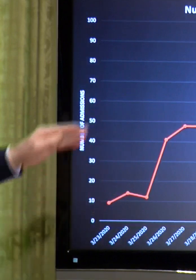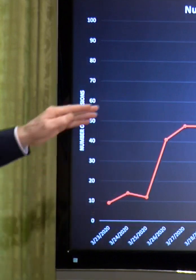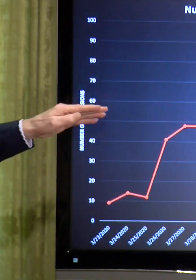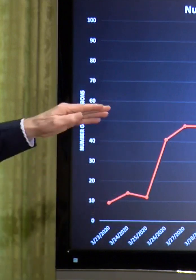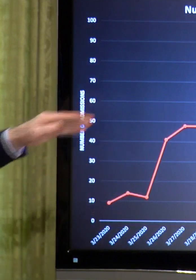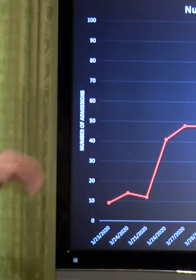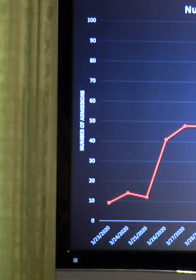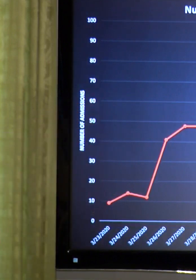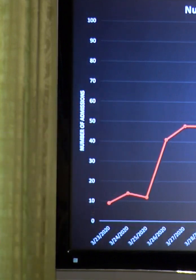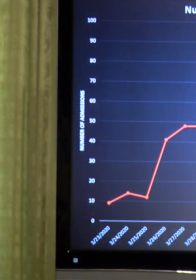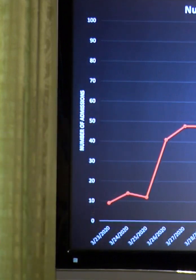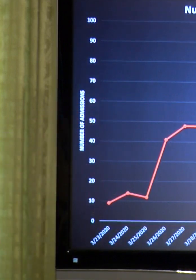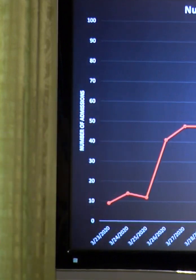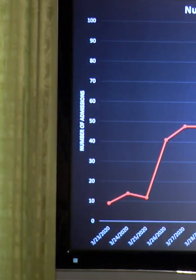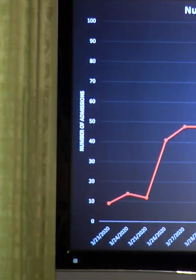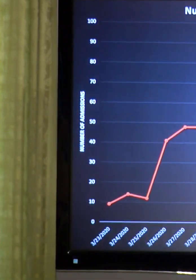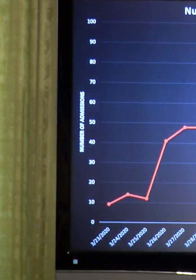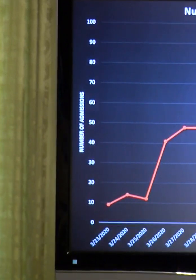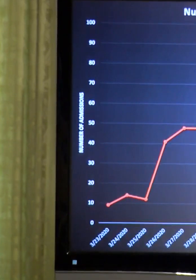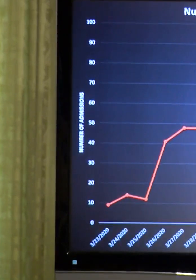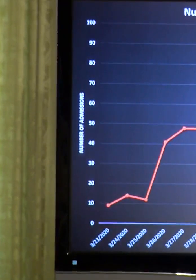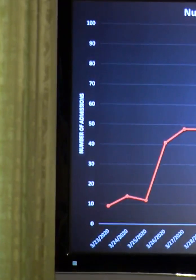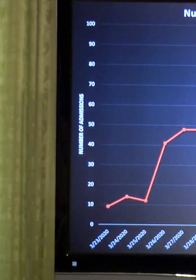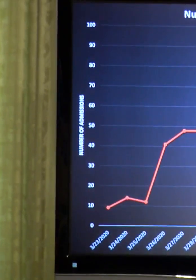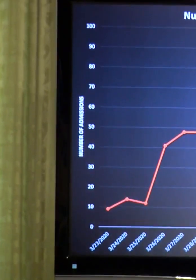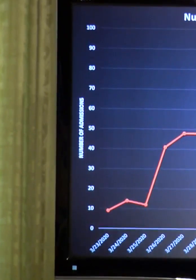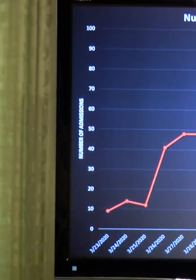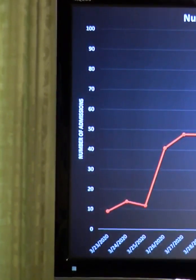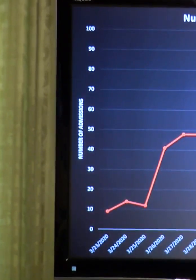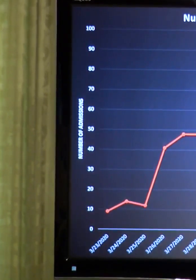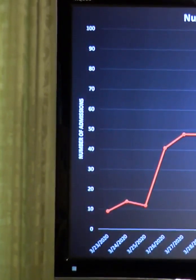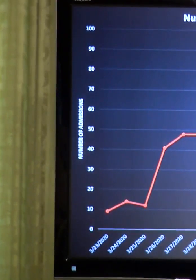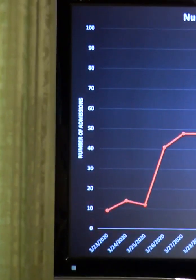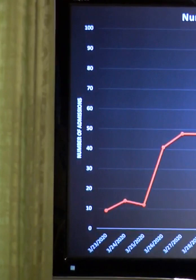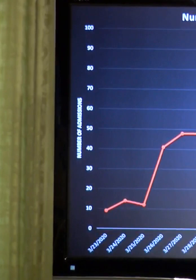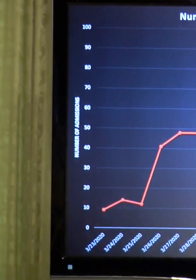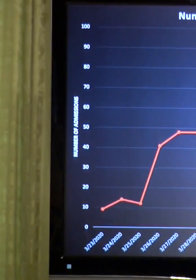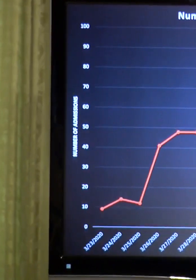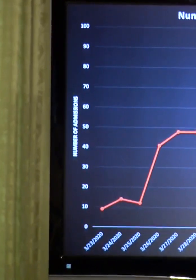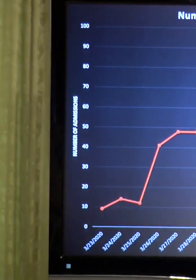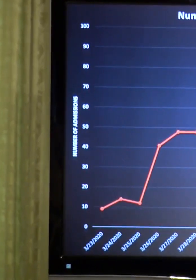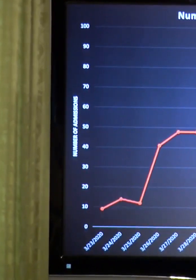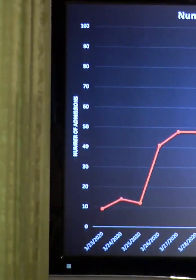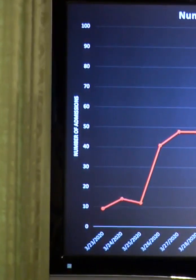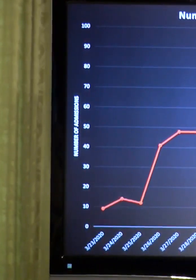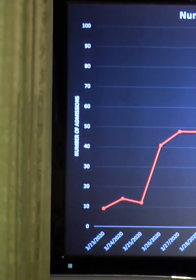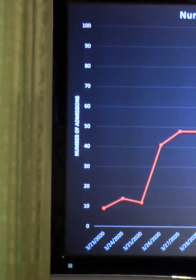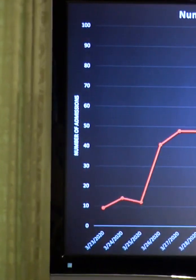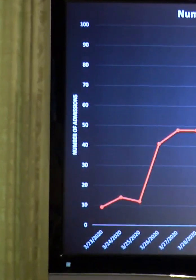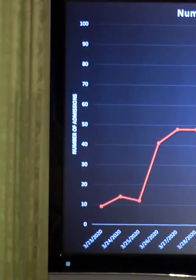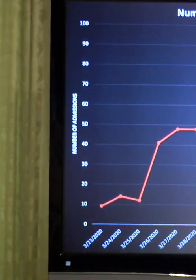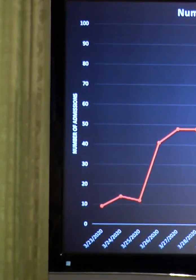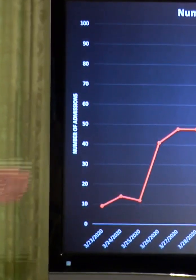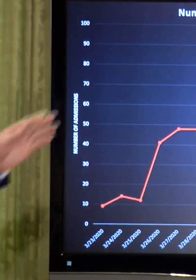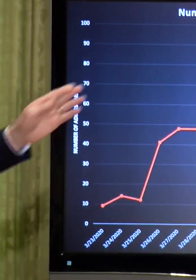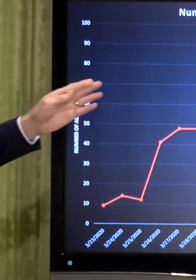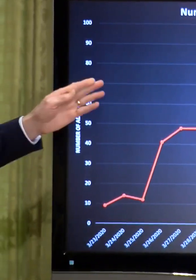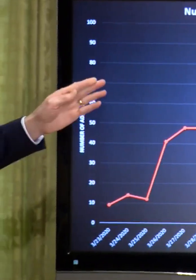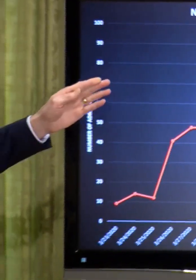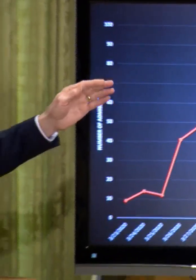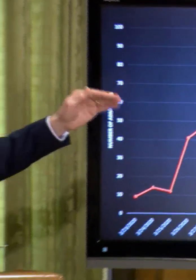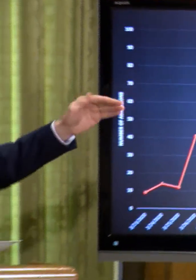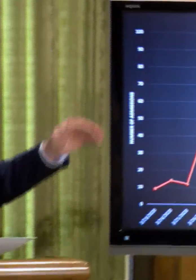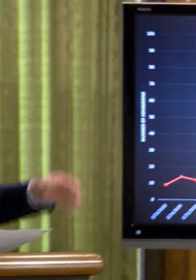65, and then it peaks with about 85 that were hospitalized on April